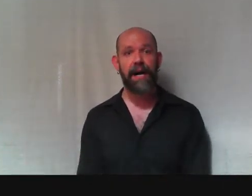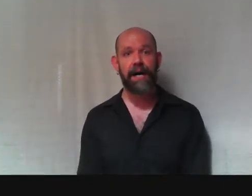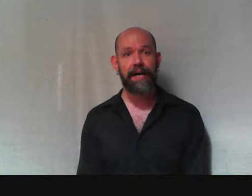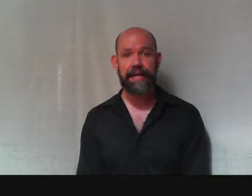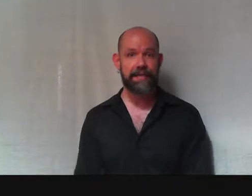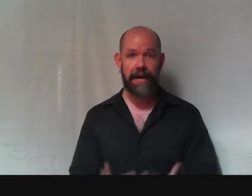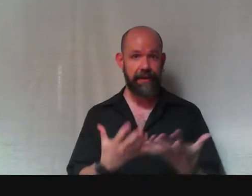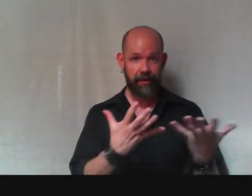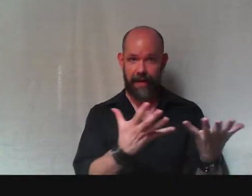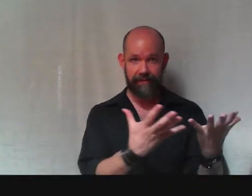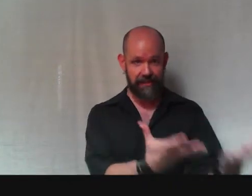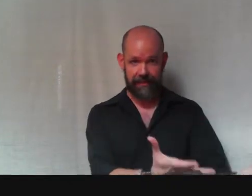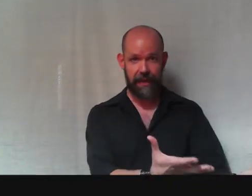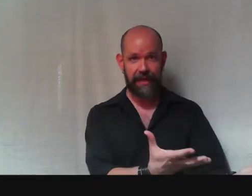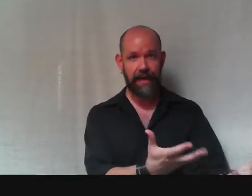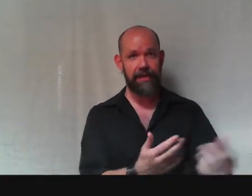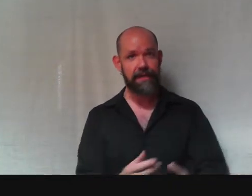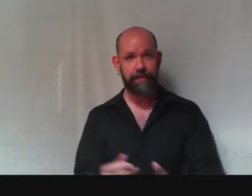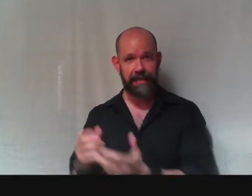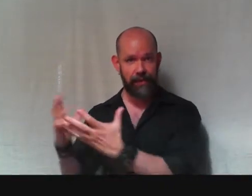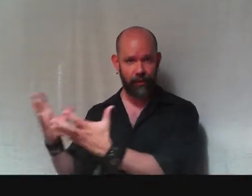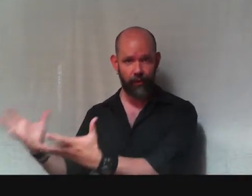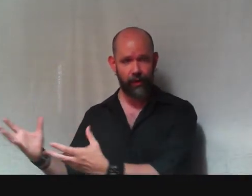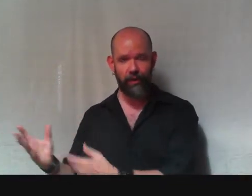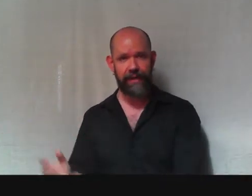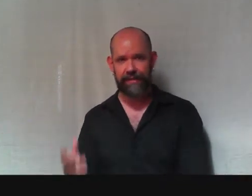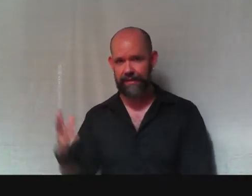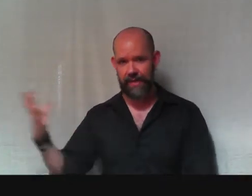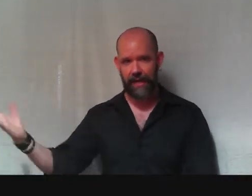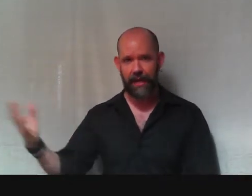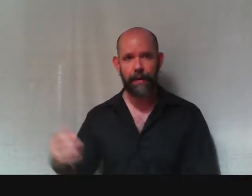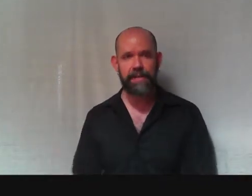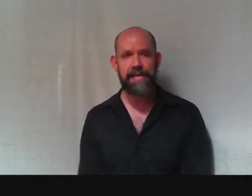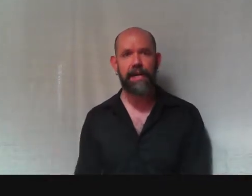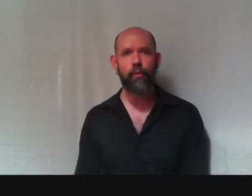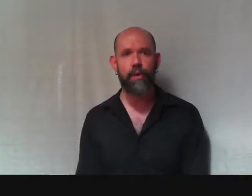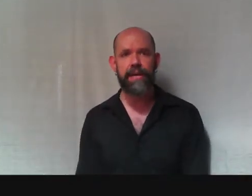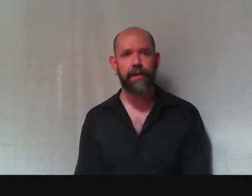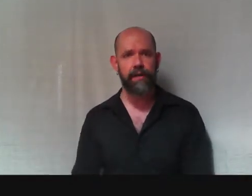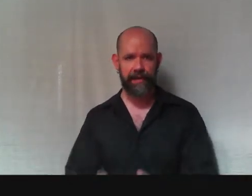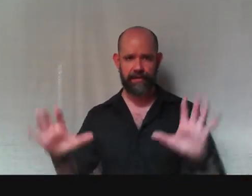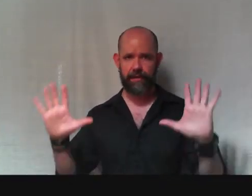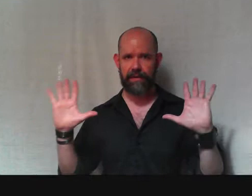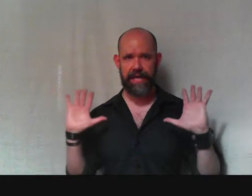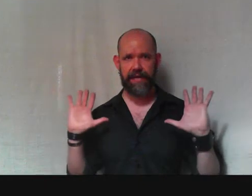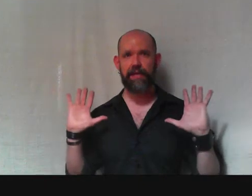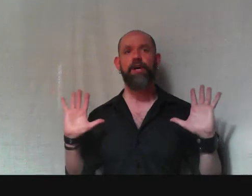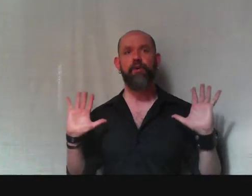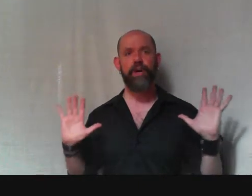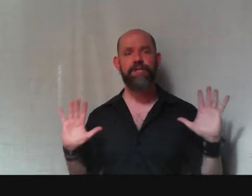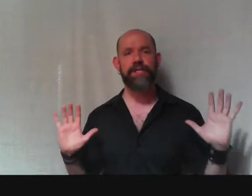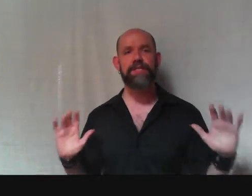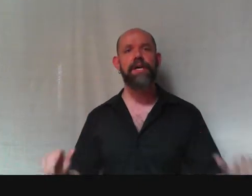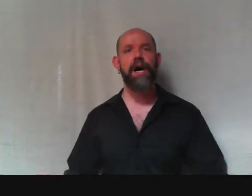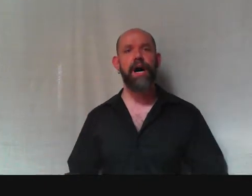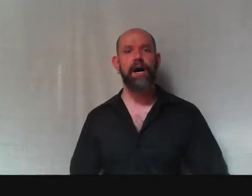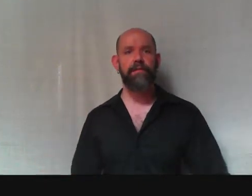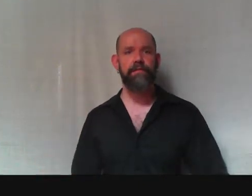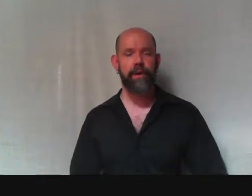It's either obviously coming on to somebody or it's being weird. And so, again, we just avoid